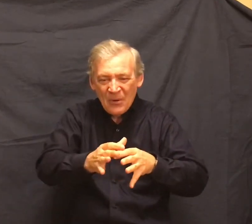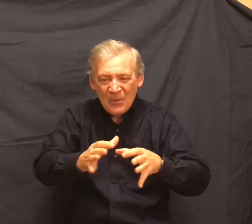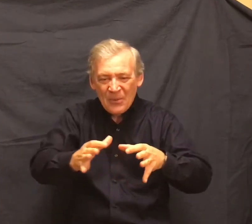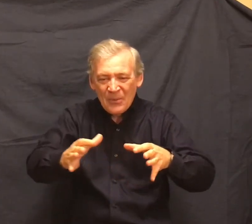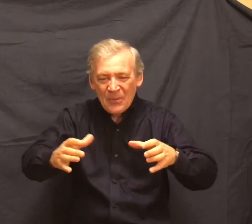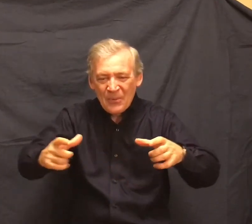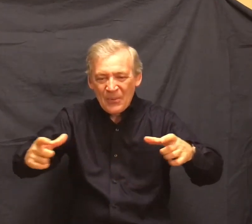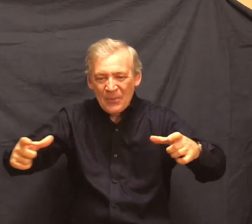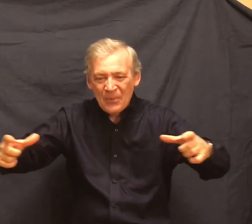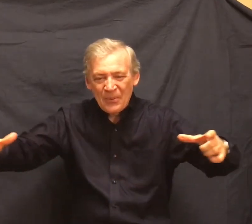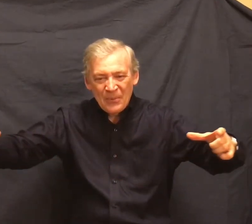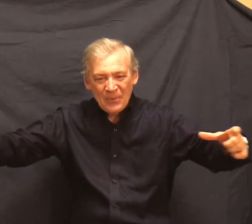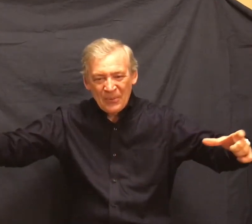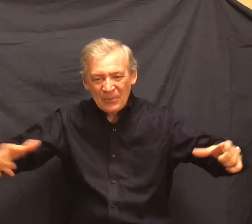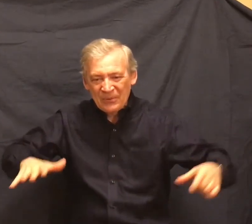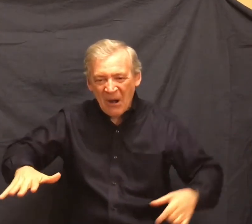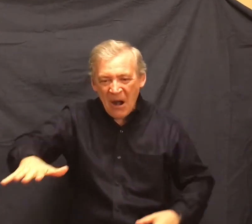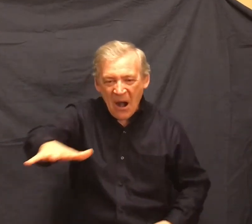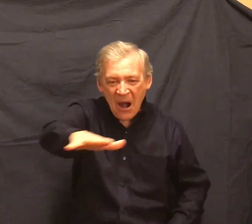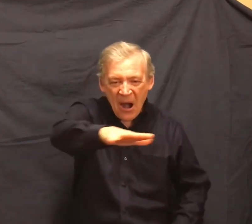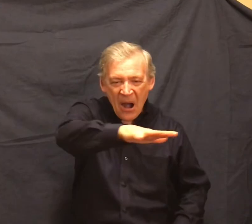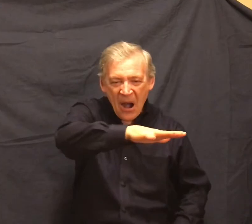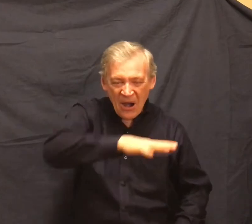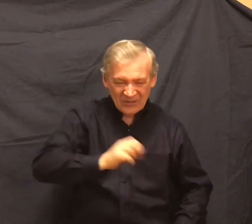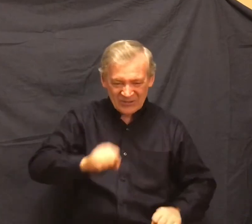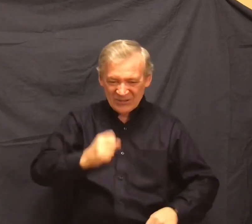Rings widened across the pool to the other side and came back again.